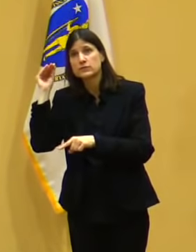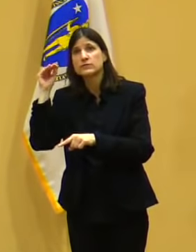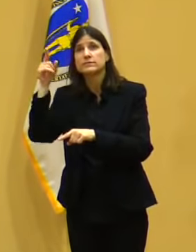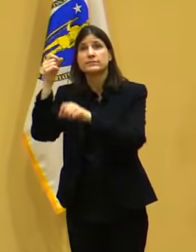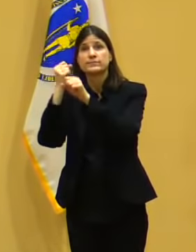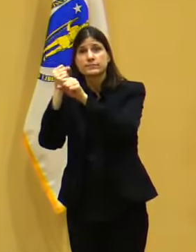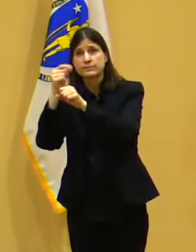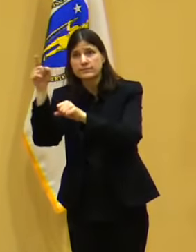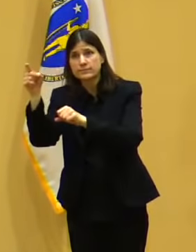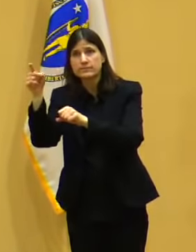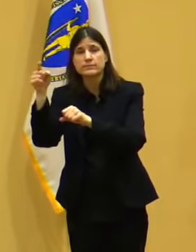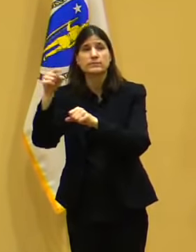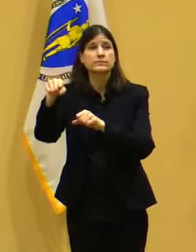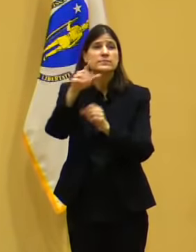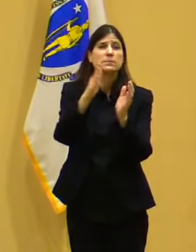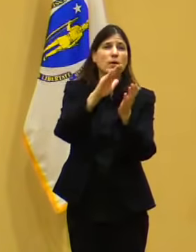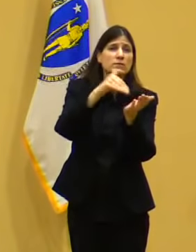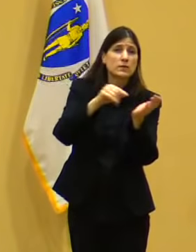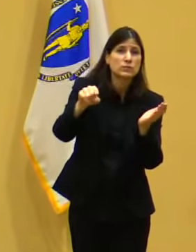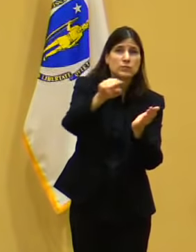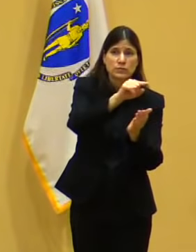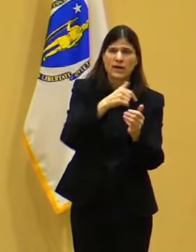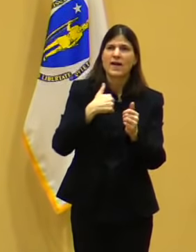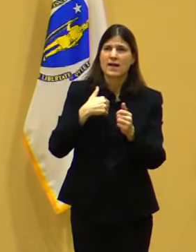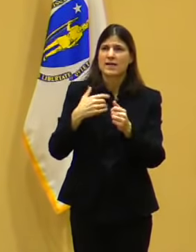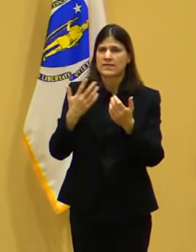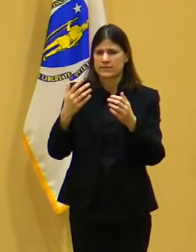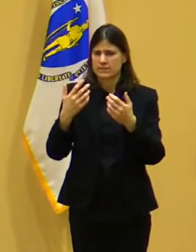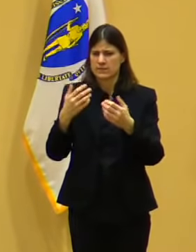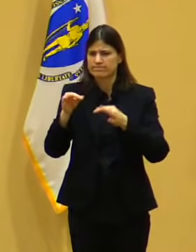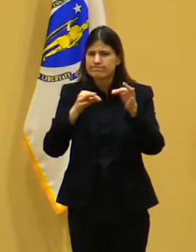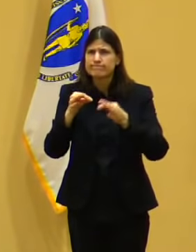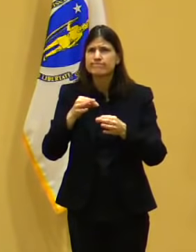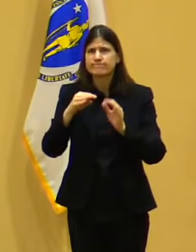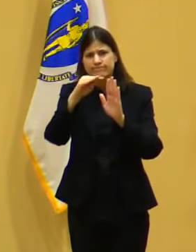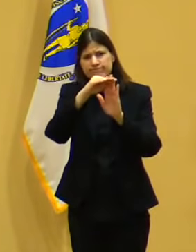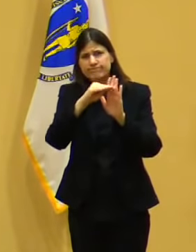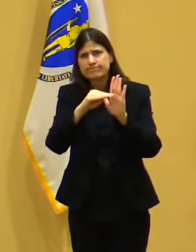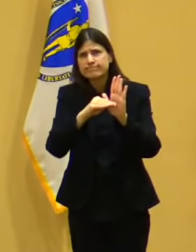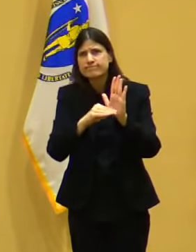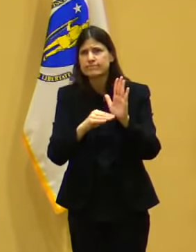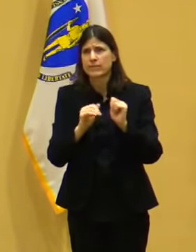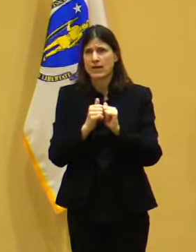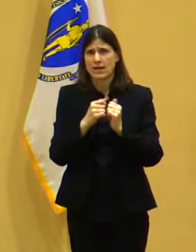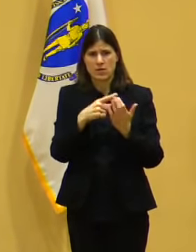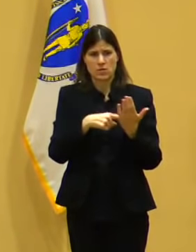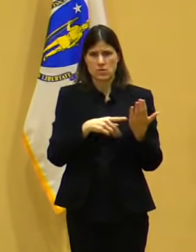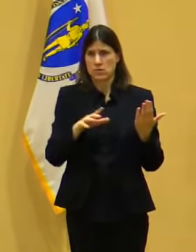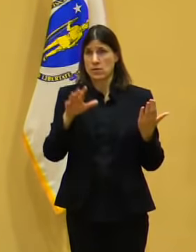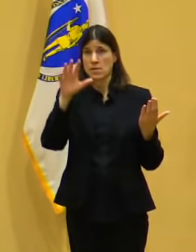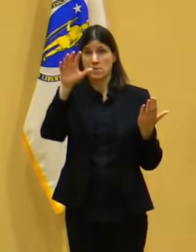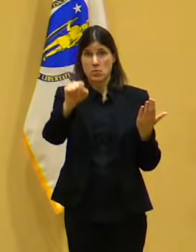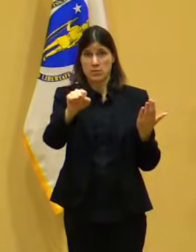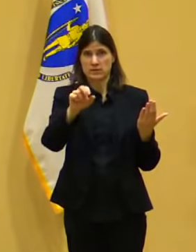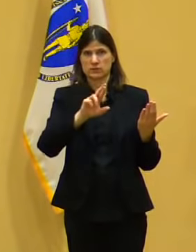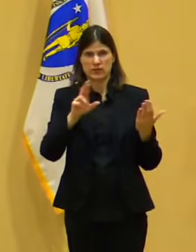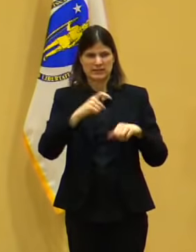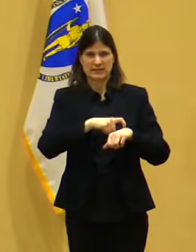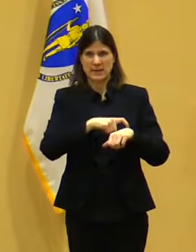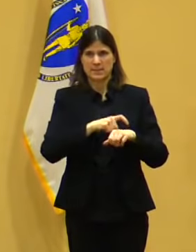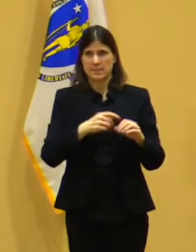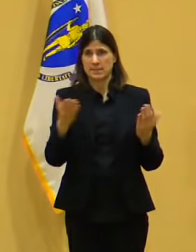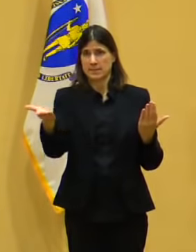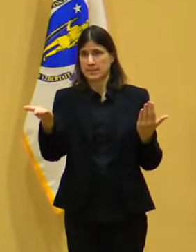who do this, about how to manage, especially the latter part of your day, with respect to your